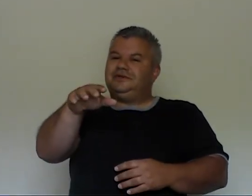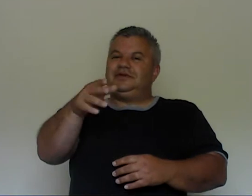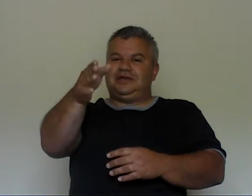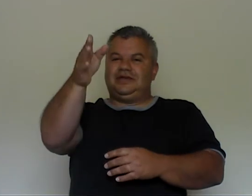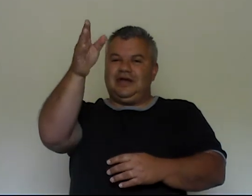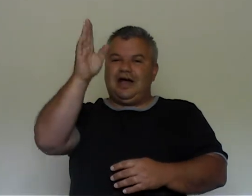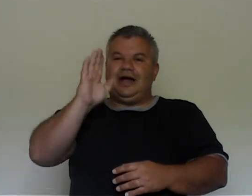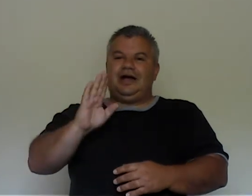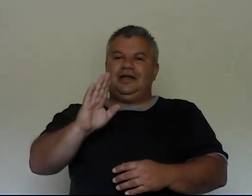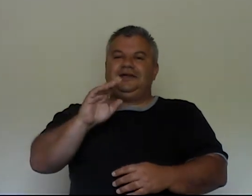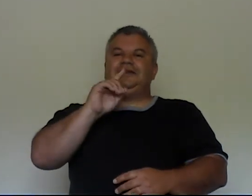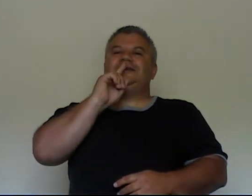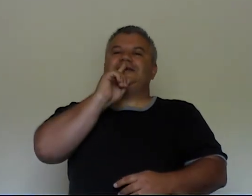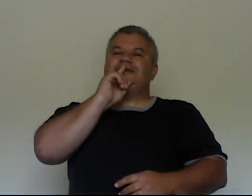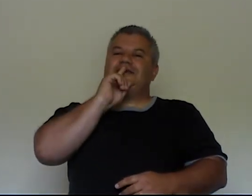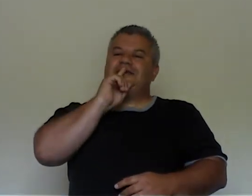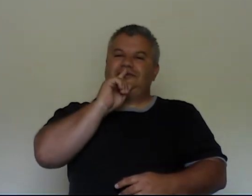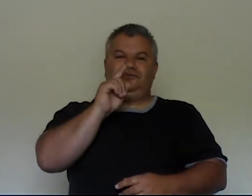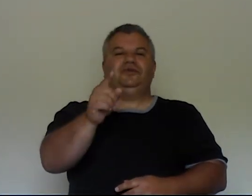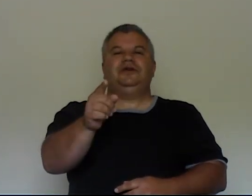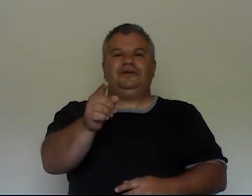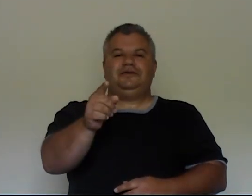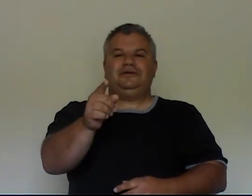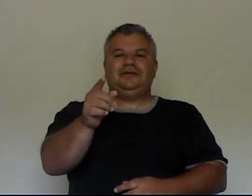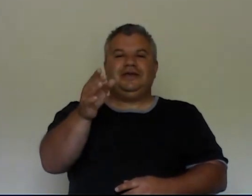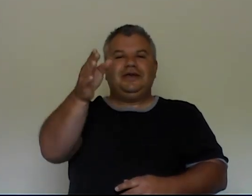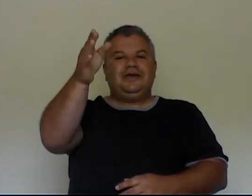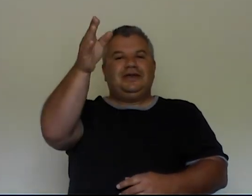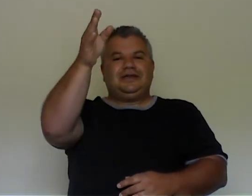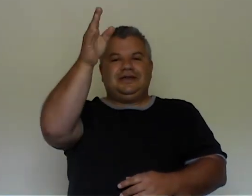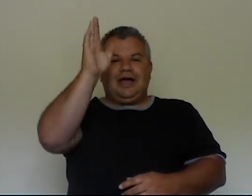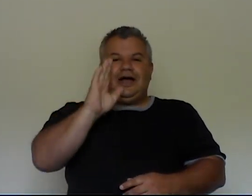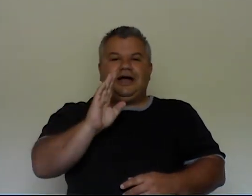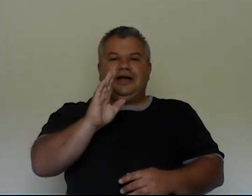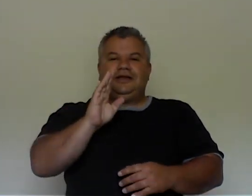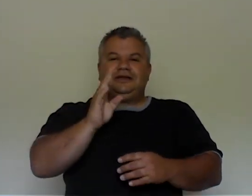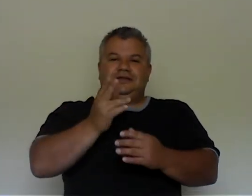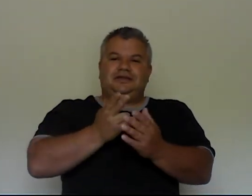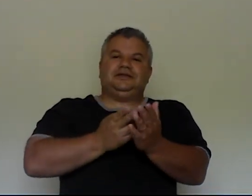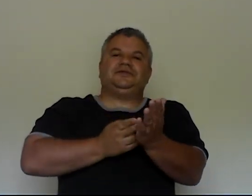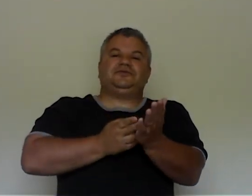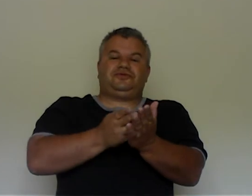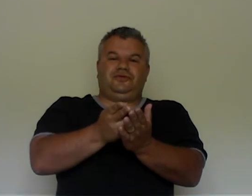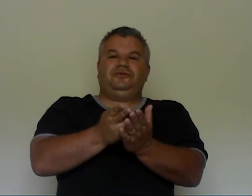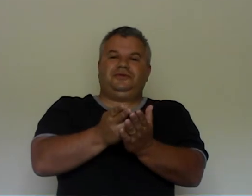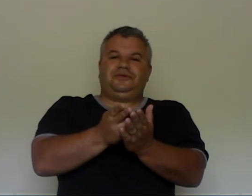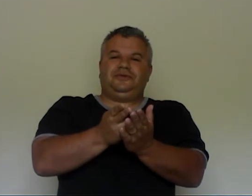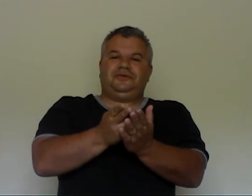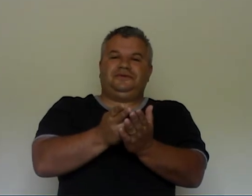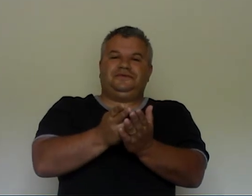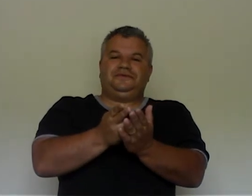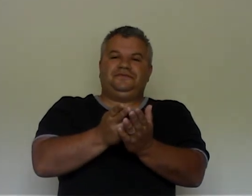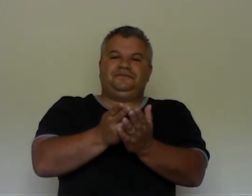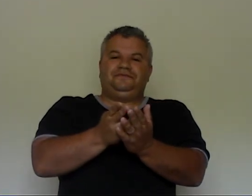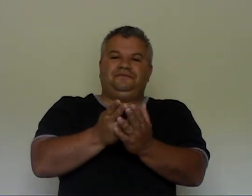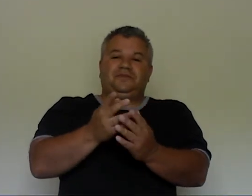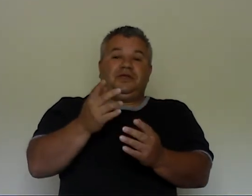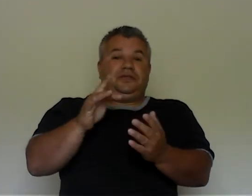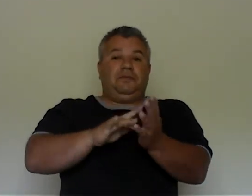God is real. God is the truth. The